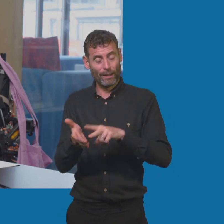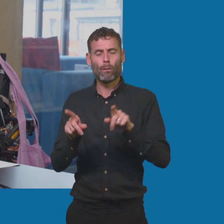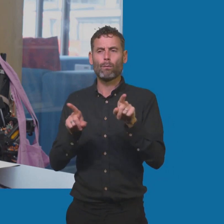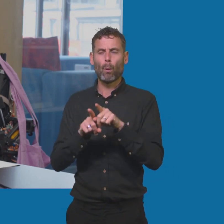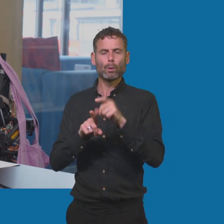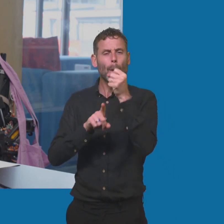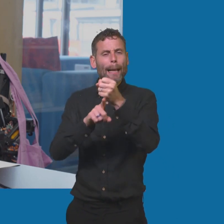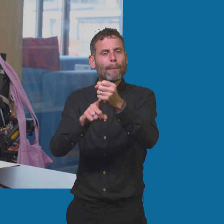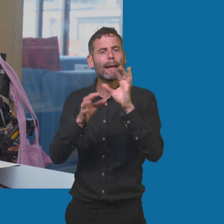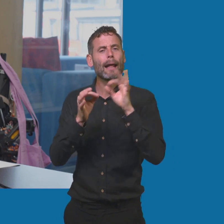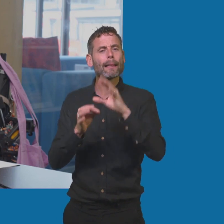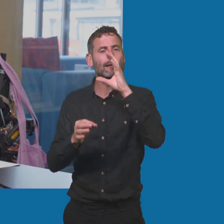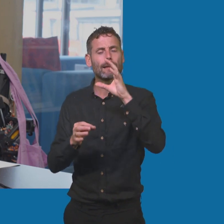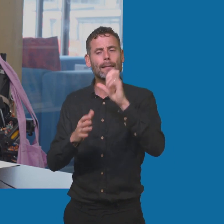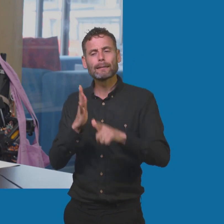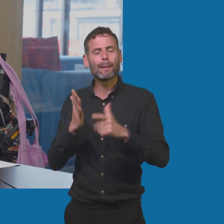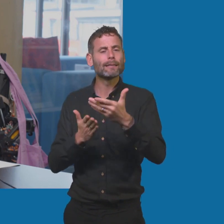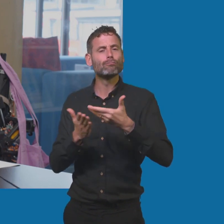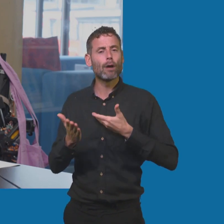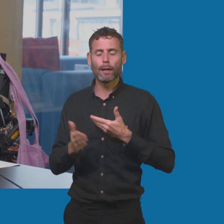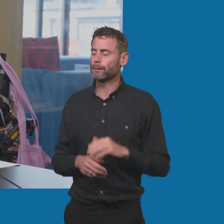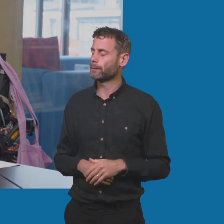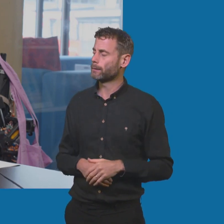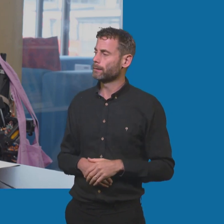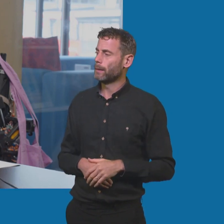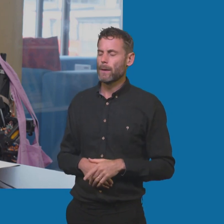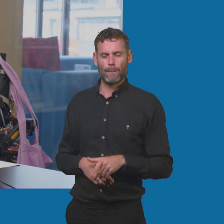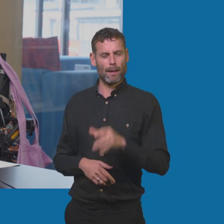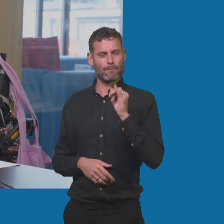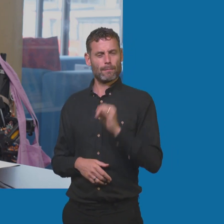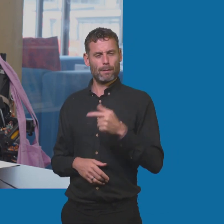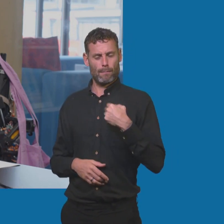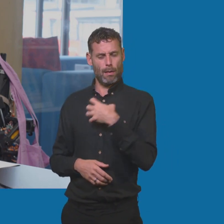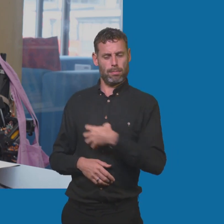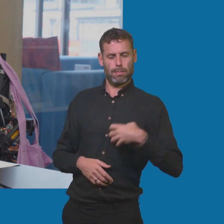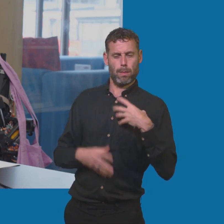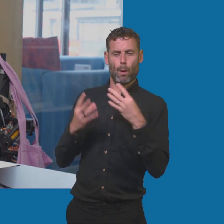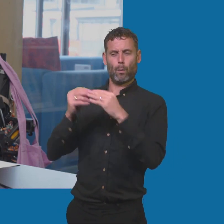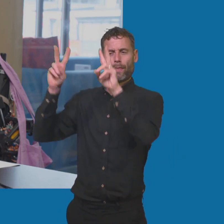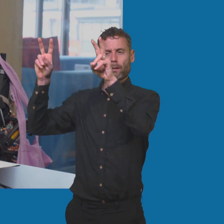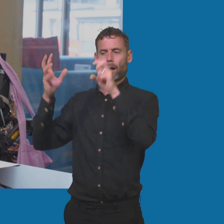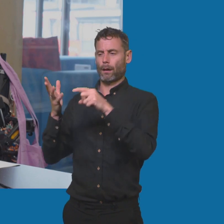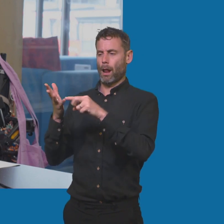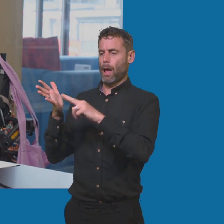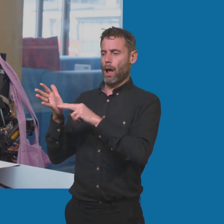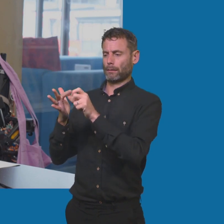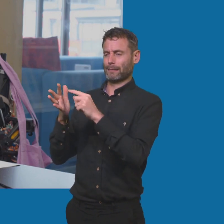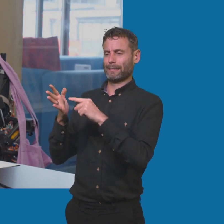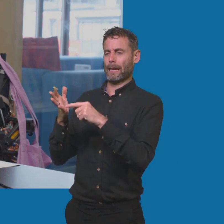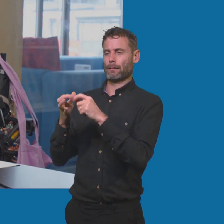know, The Elephant in the Room, obviously, was the title. And I kind of really, I really dug my heels in. I was like, you know, this is not appropriate.